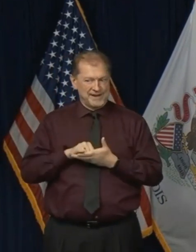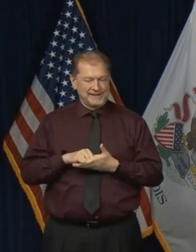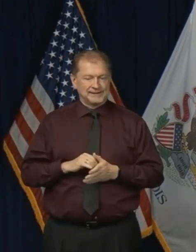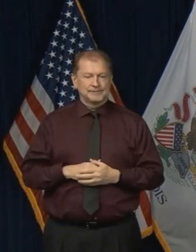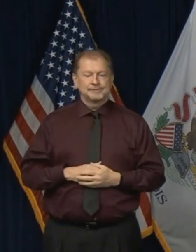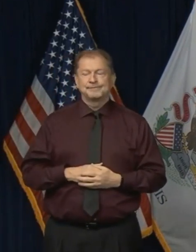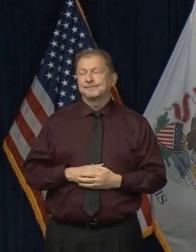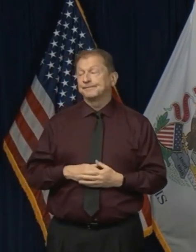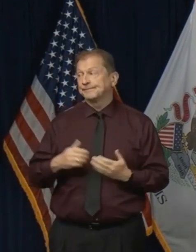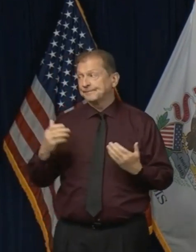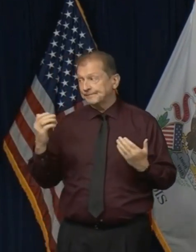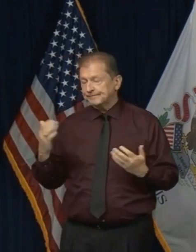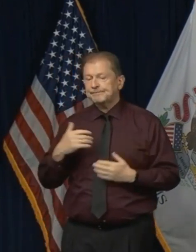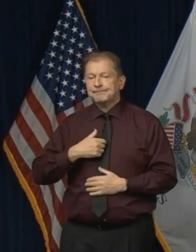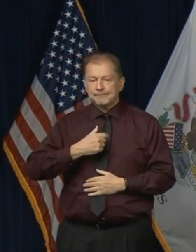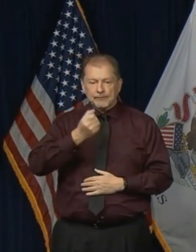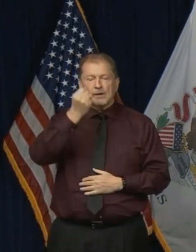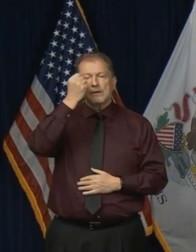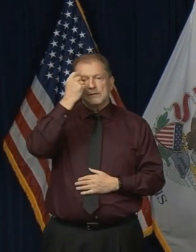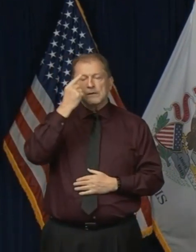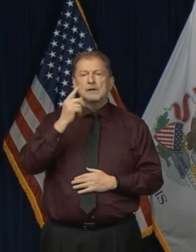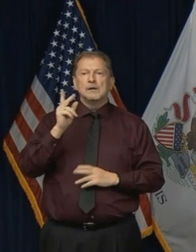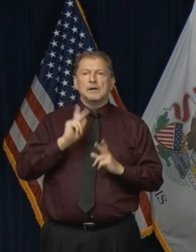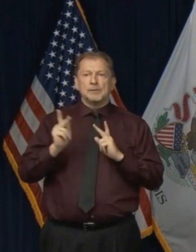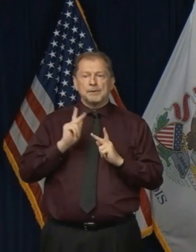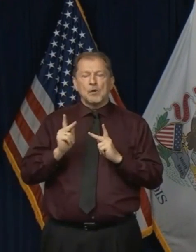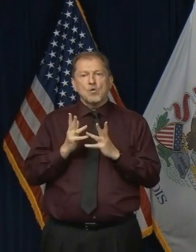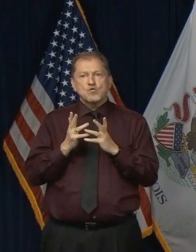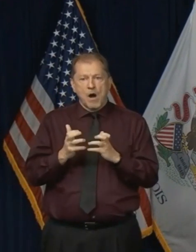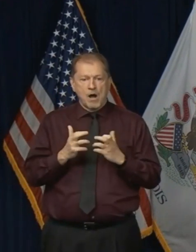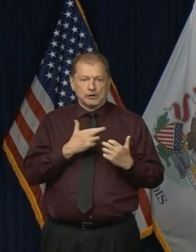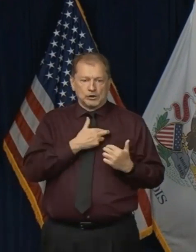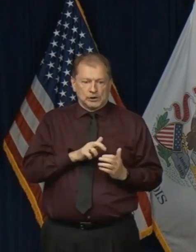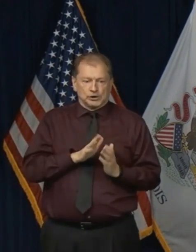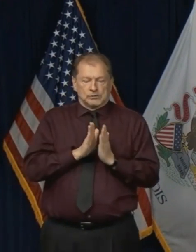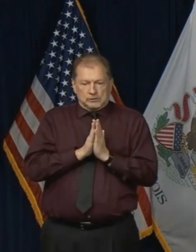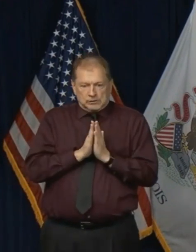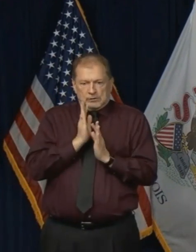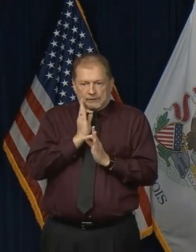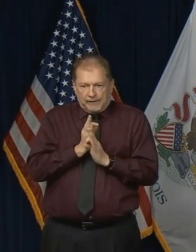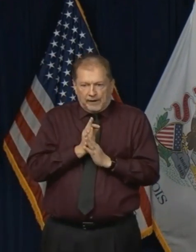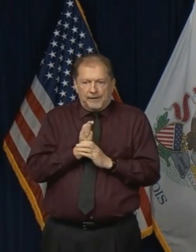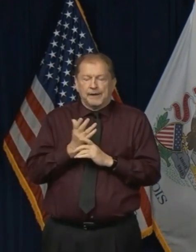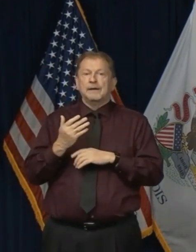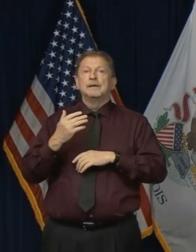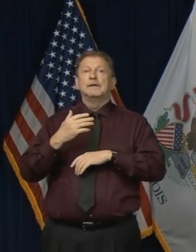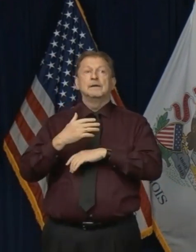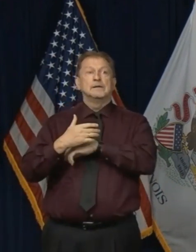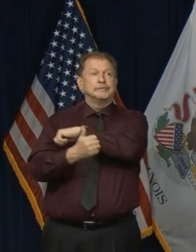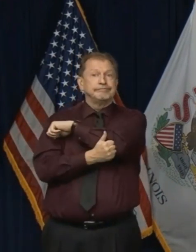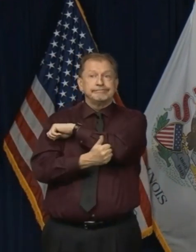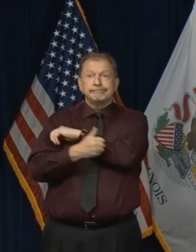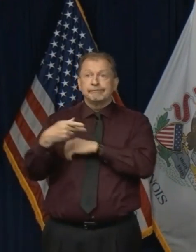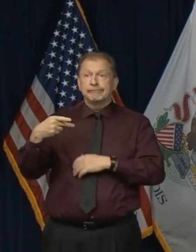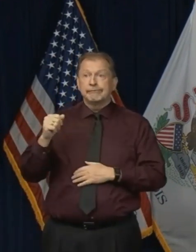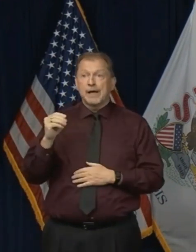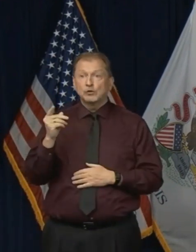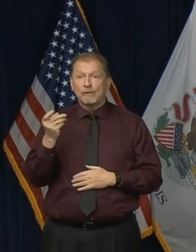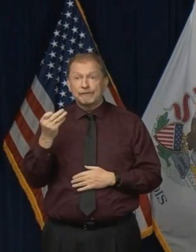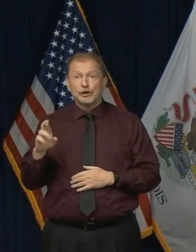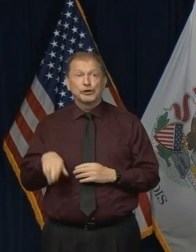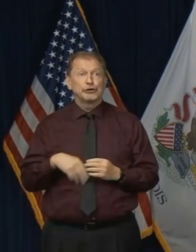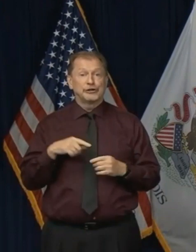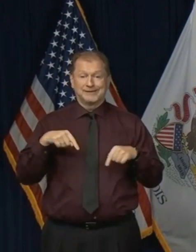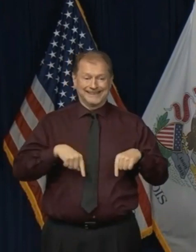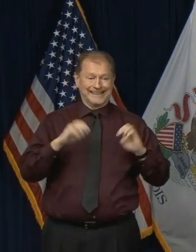Look, I understand the desire to worship. Um, Passover is coming up. Um, we're in Easter week.